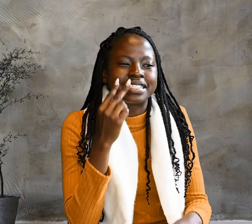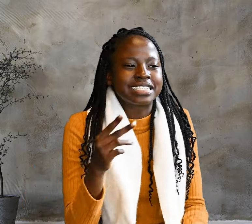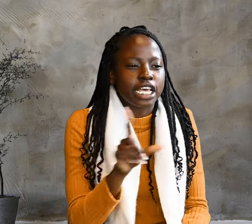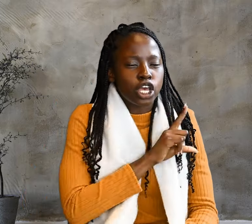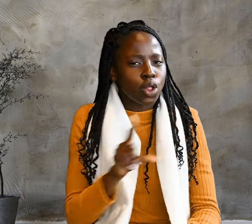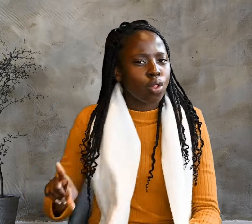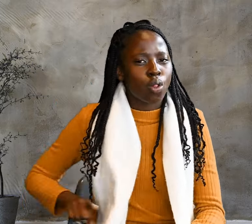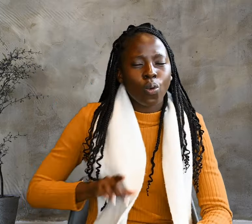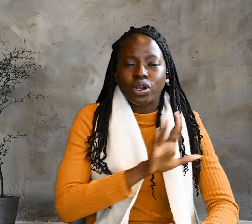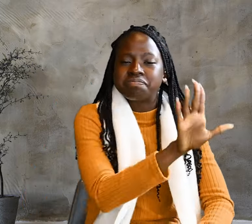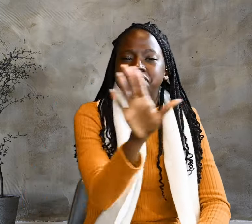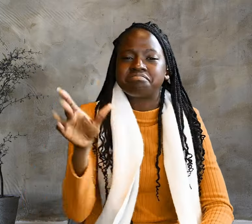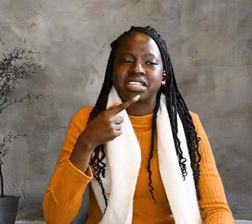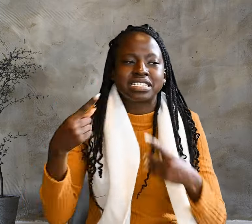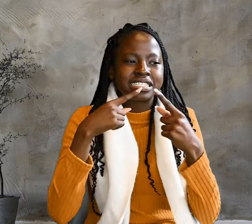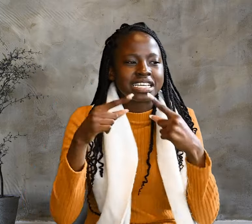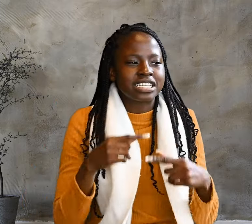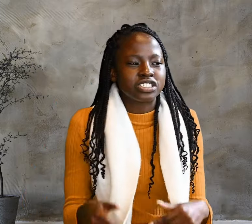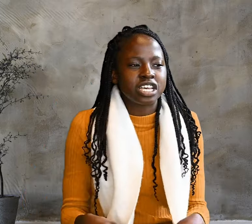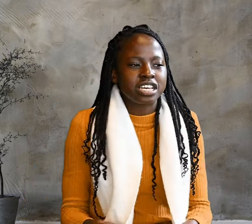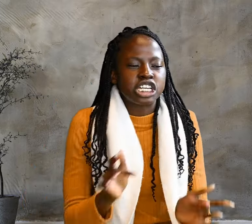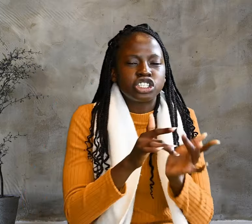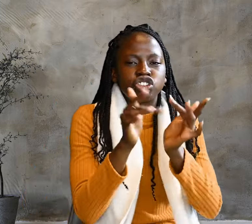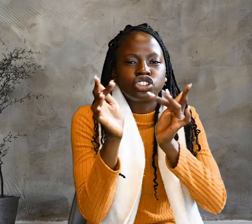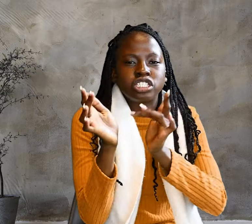replied. Jesus wept.